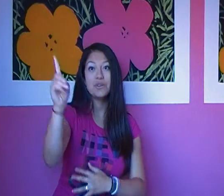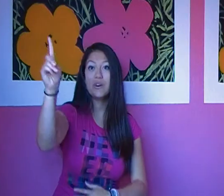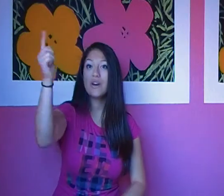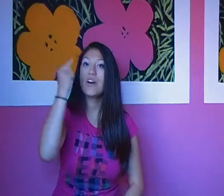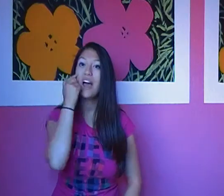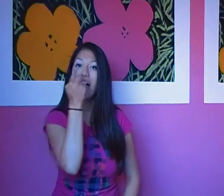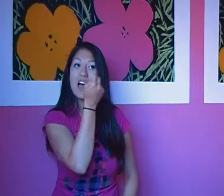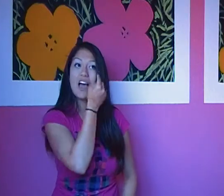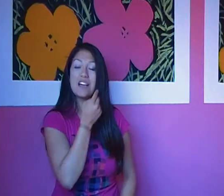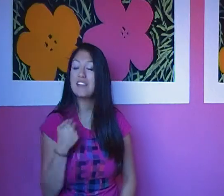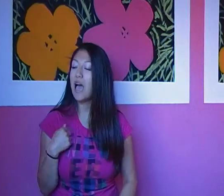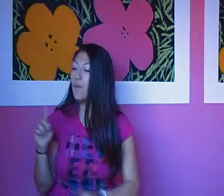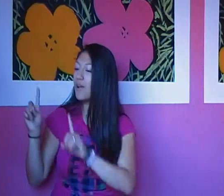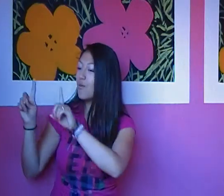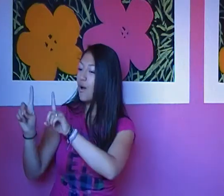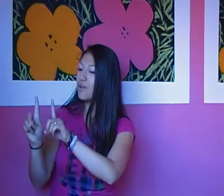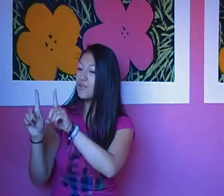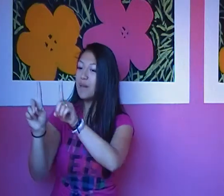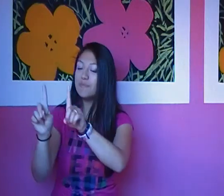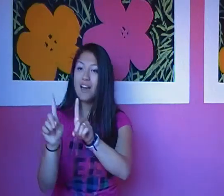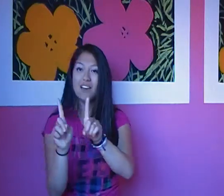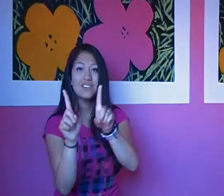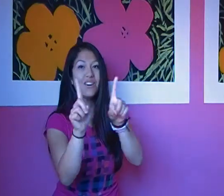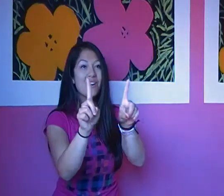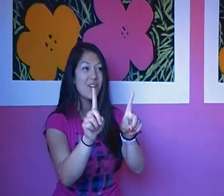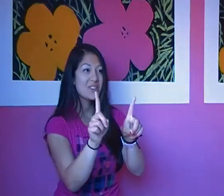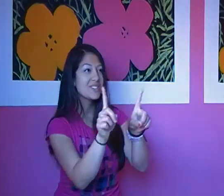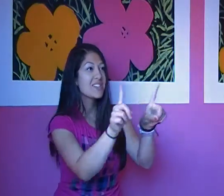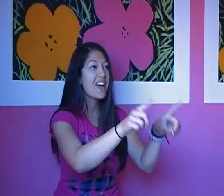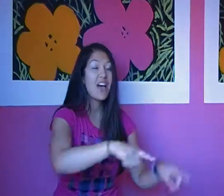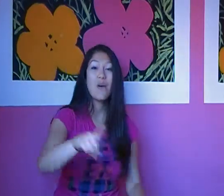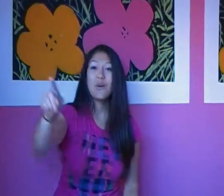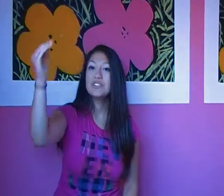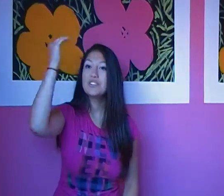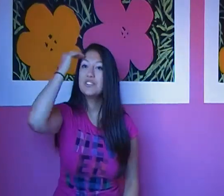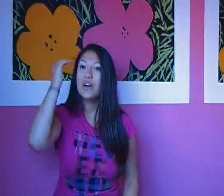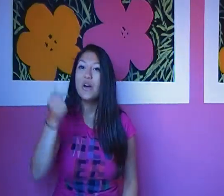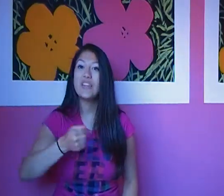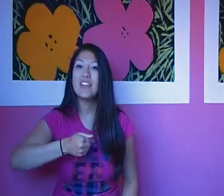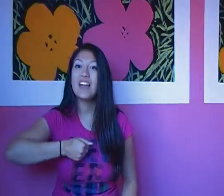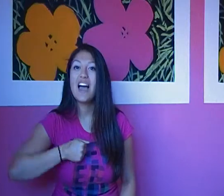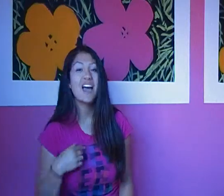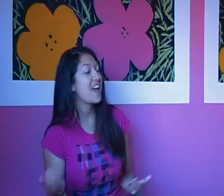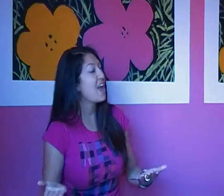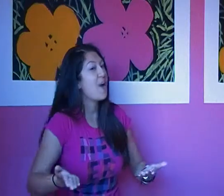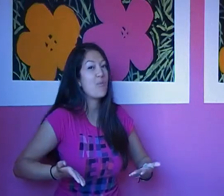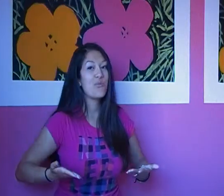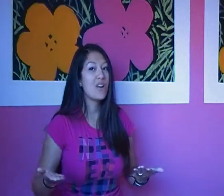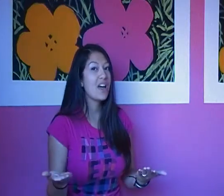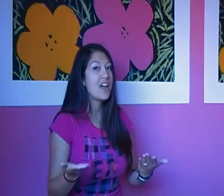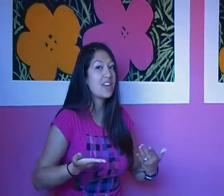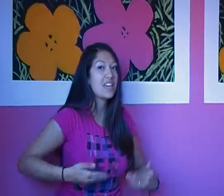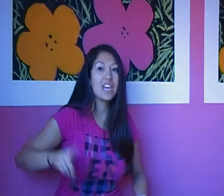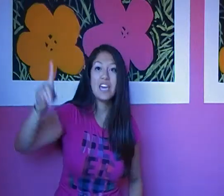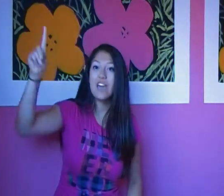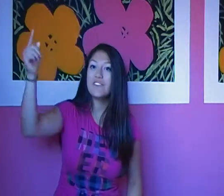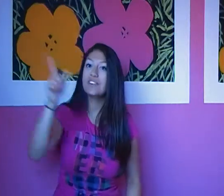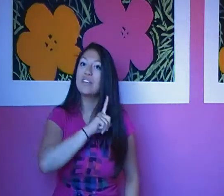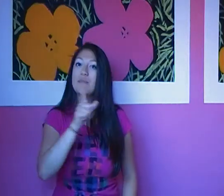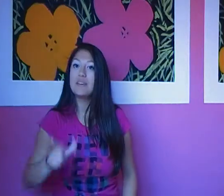your eyes. Wanna walk right by your side. I want you to know where I am right here. If you need